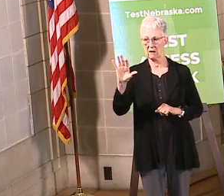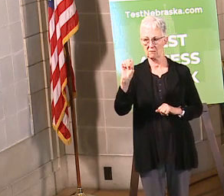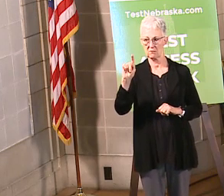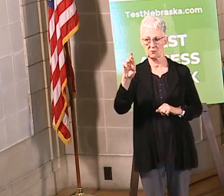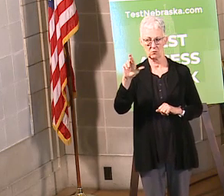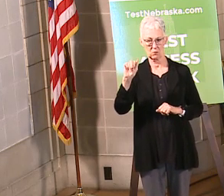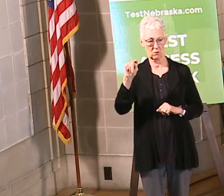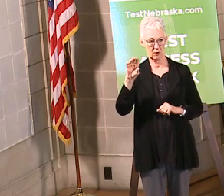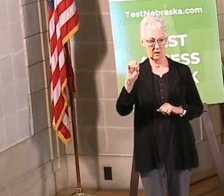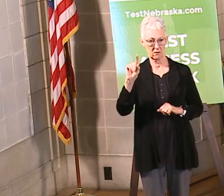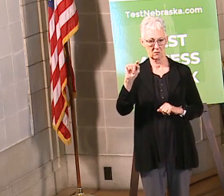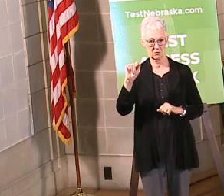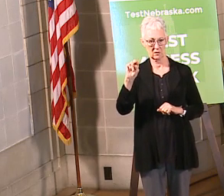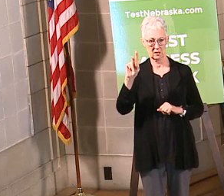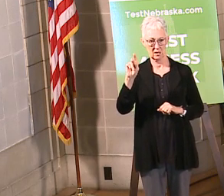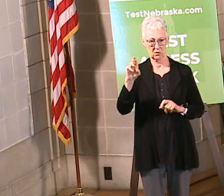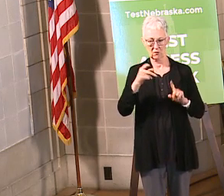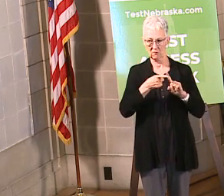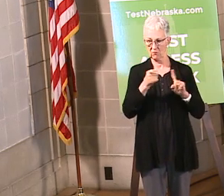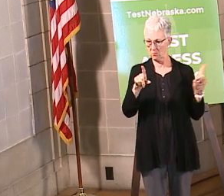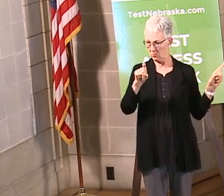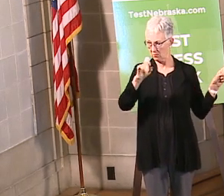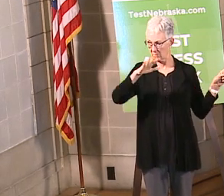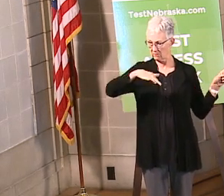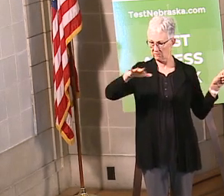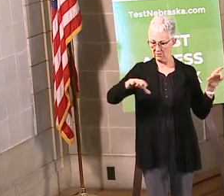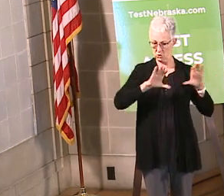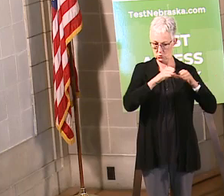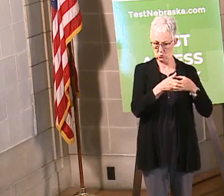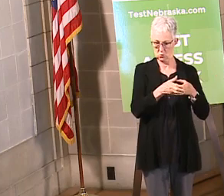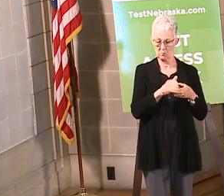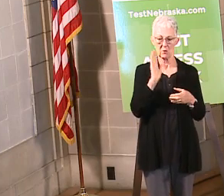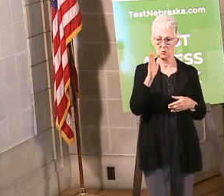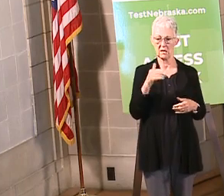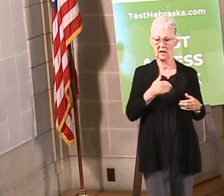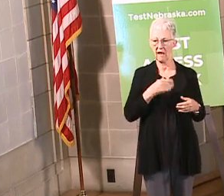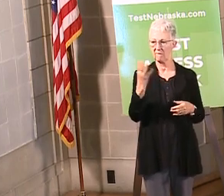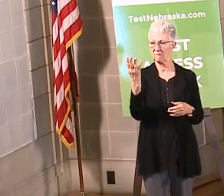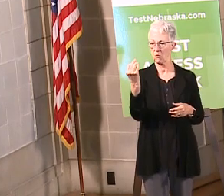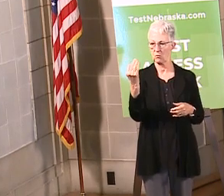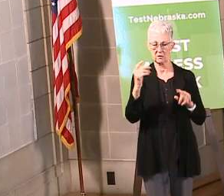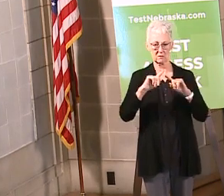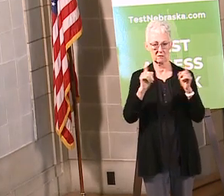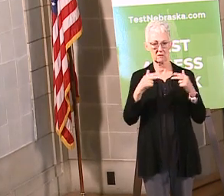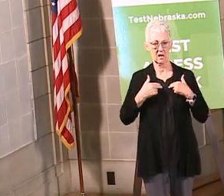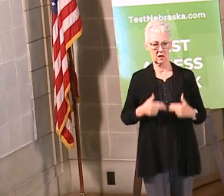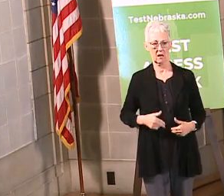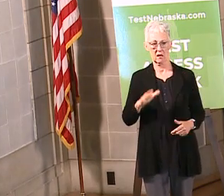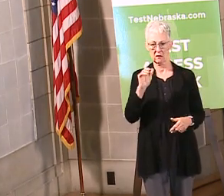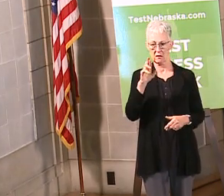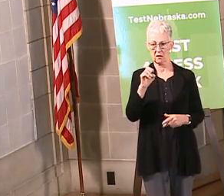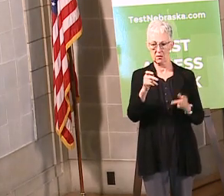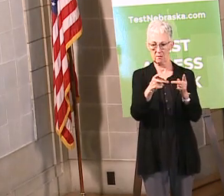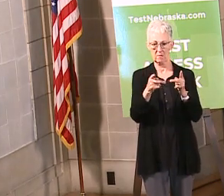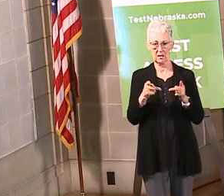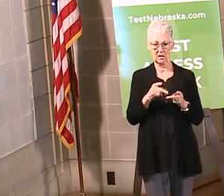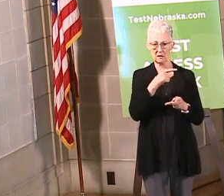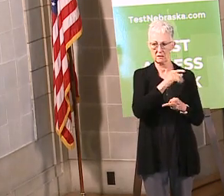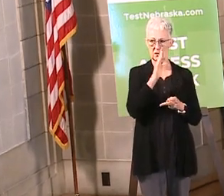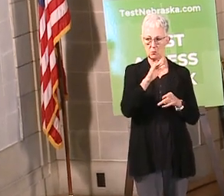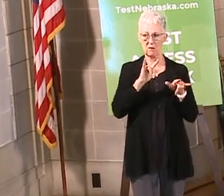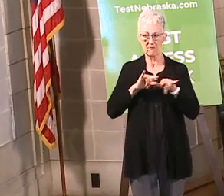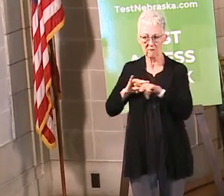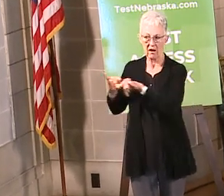155th wing here in Lincoln fly and visit 14 different facilities, health care facilities, around the state. If you want a schedule